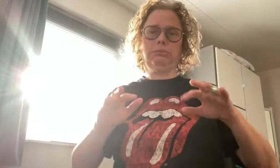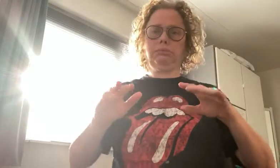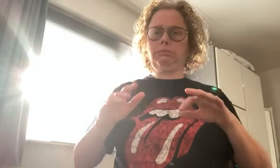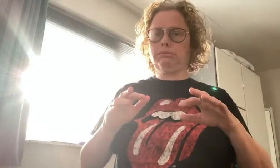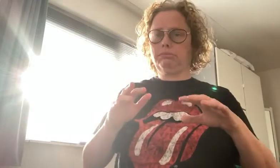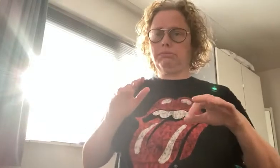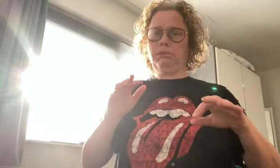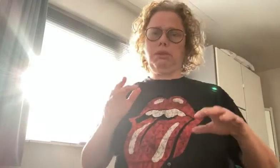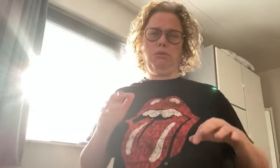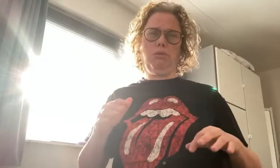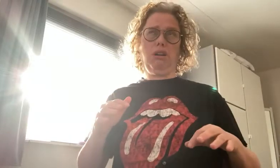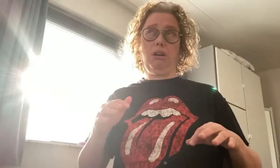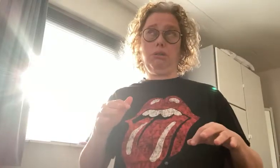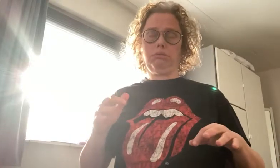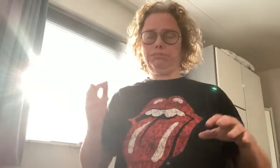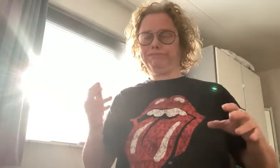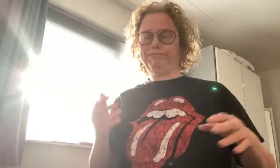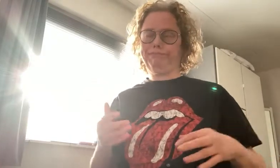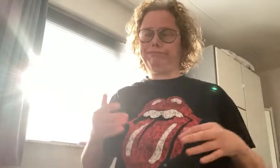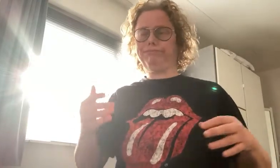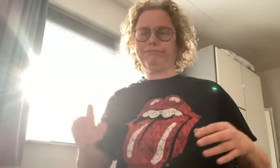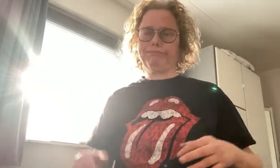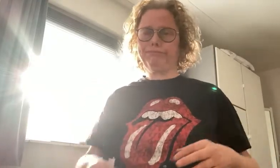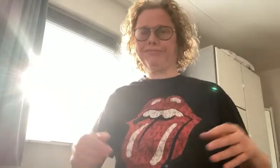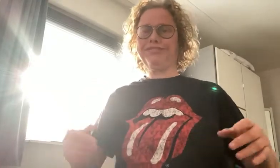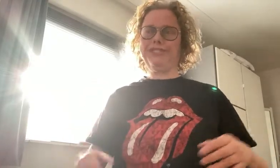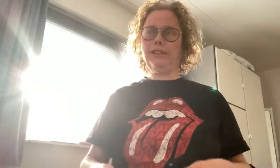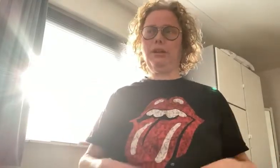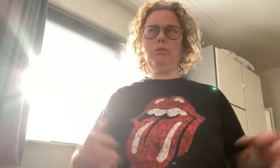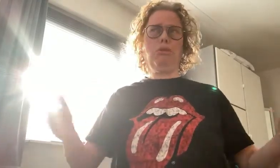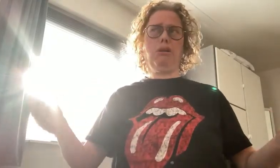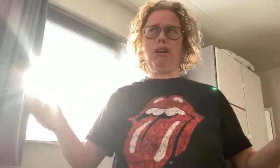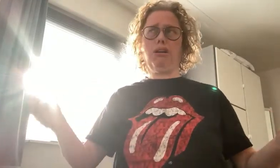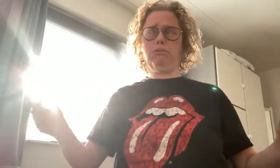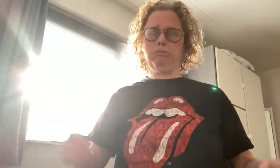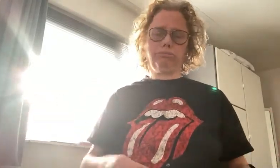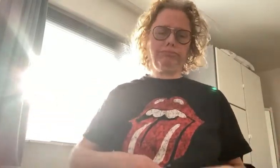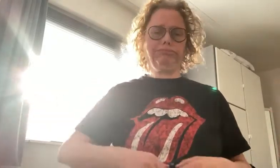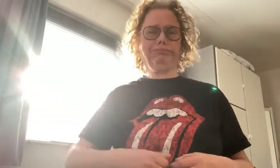Whoa. Whoa. Whoa.